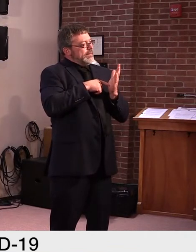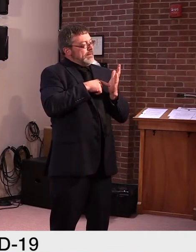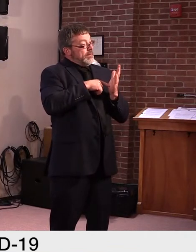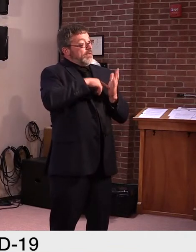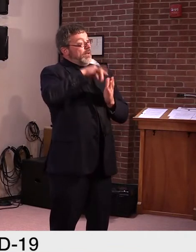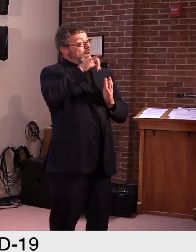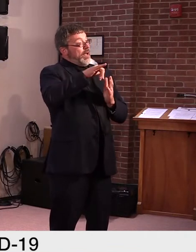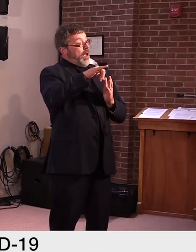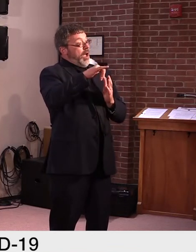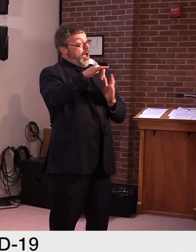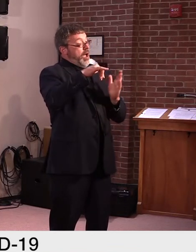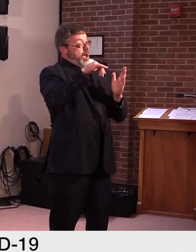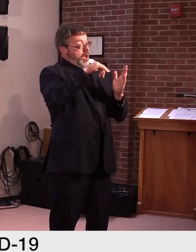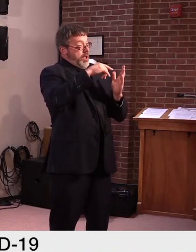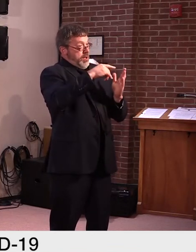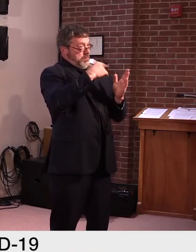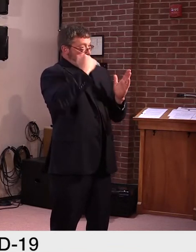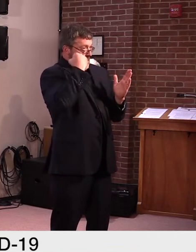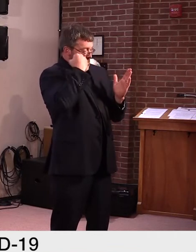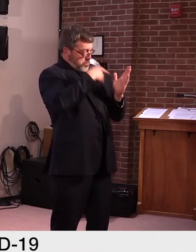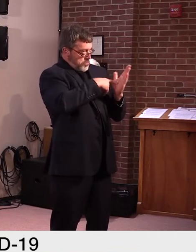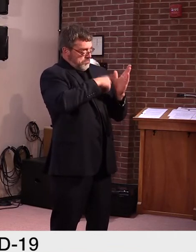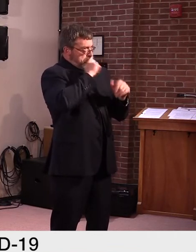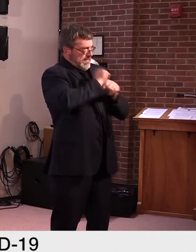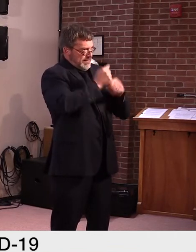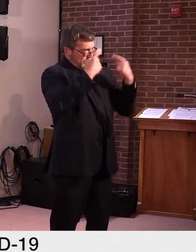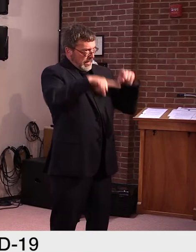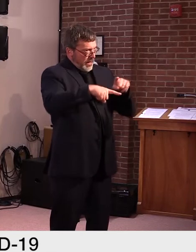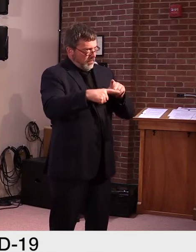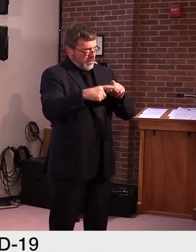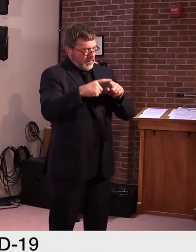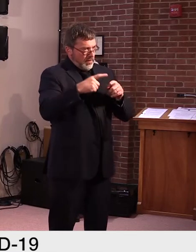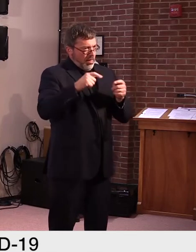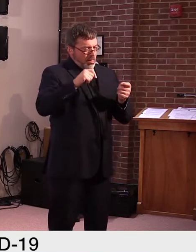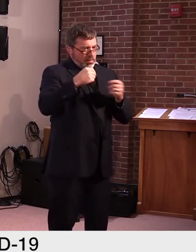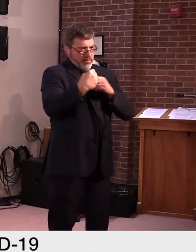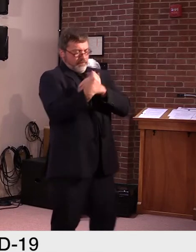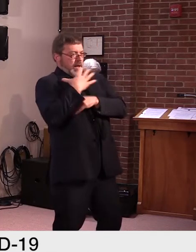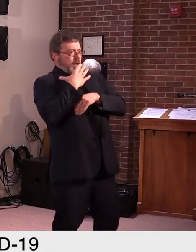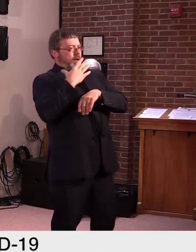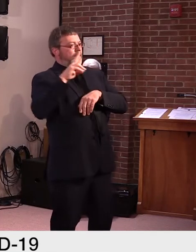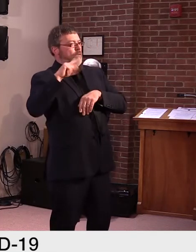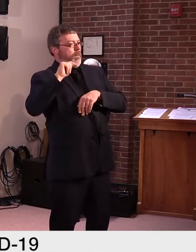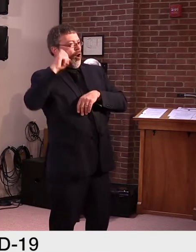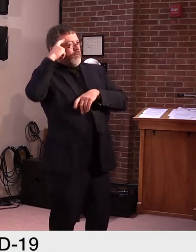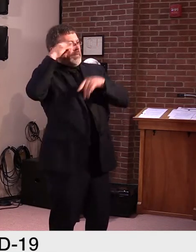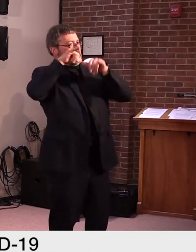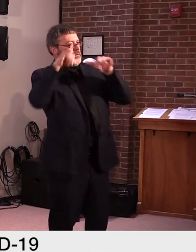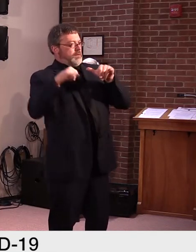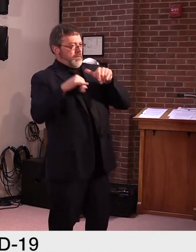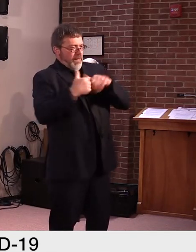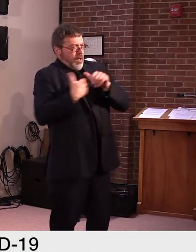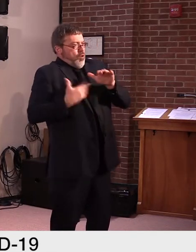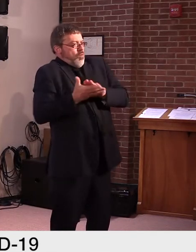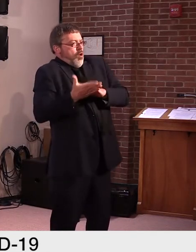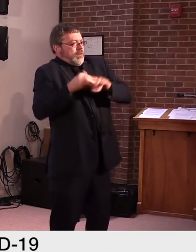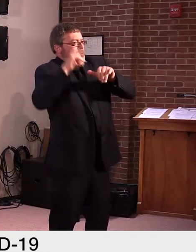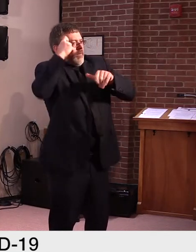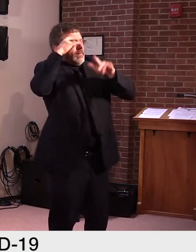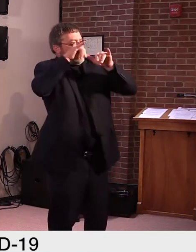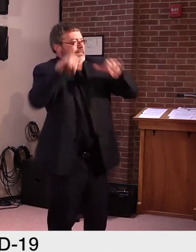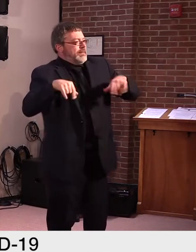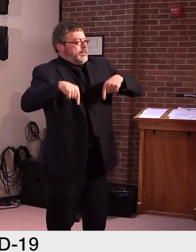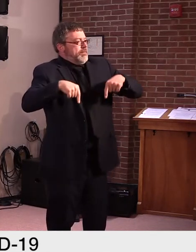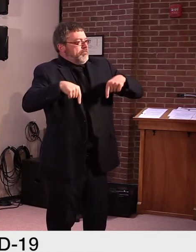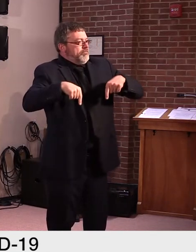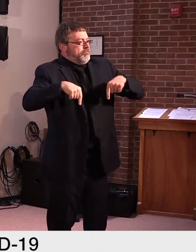things in the future. Advocating, uh, your position or your authority, uh, is something that, uh, is unconstitutional when you do